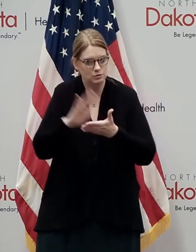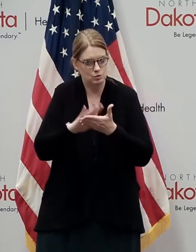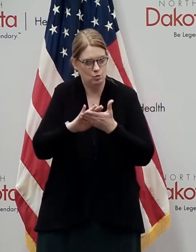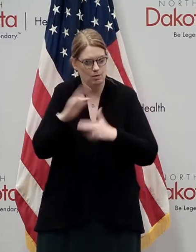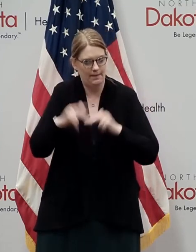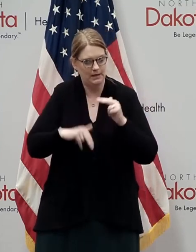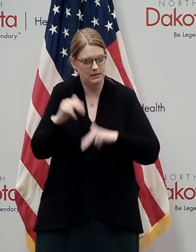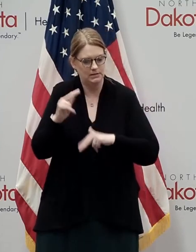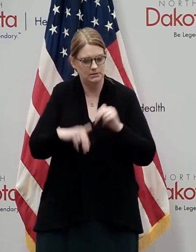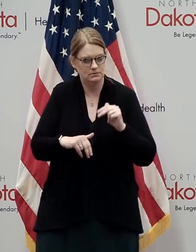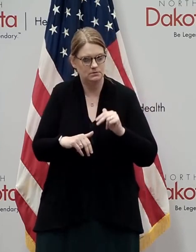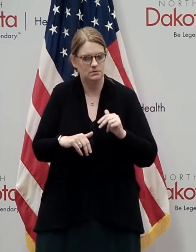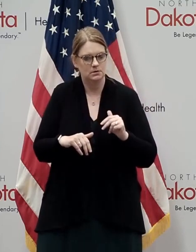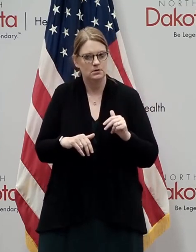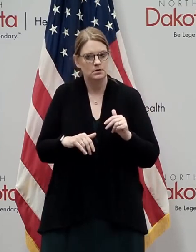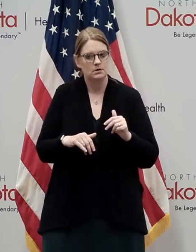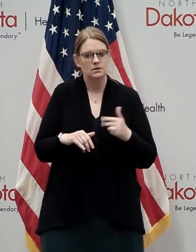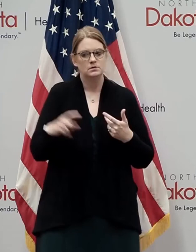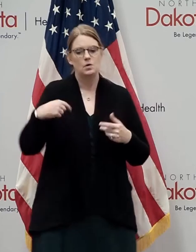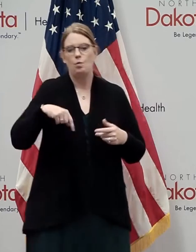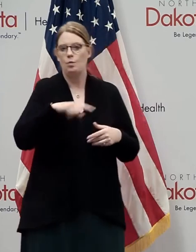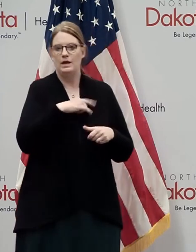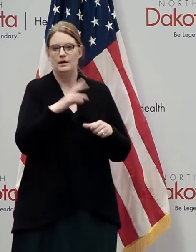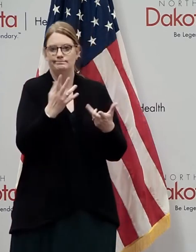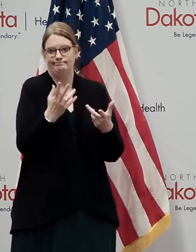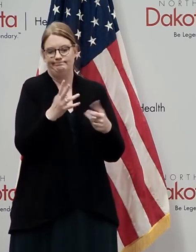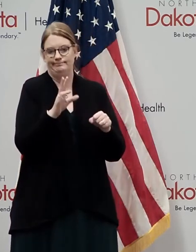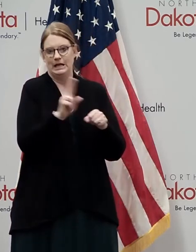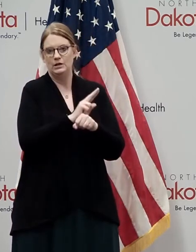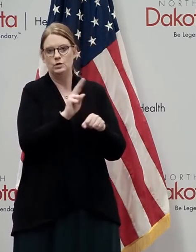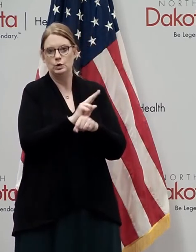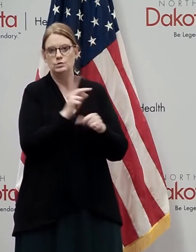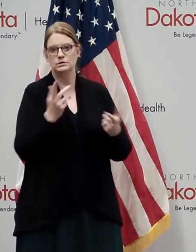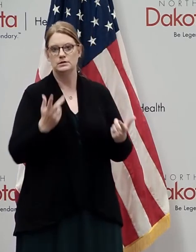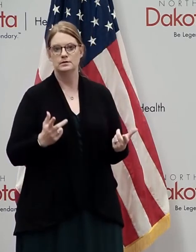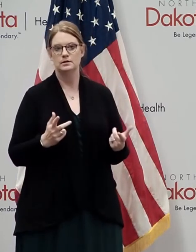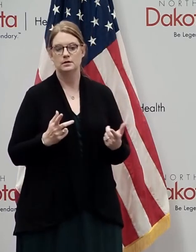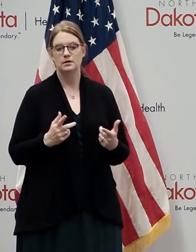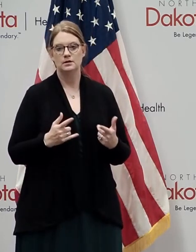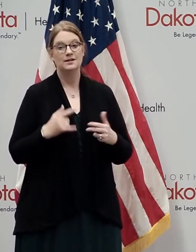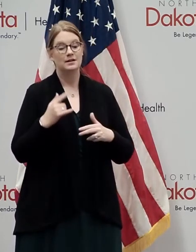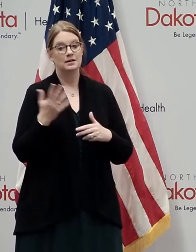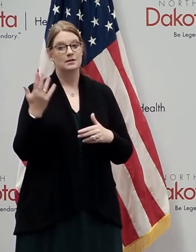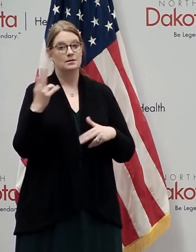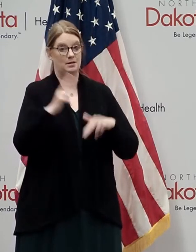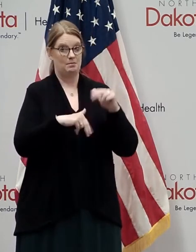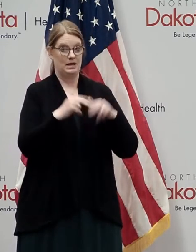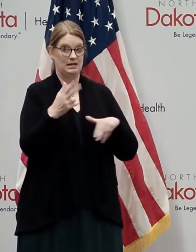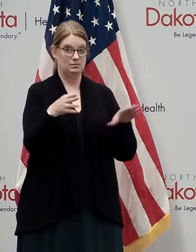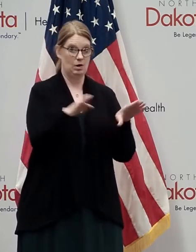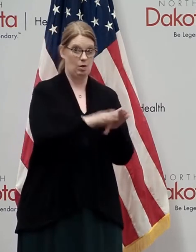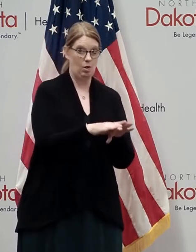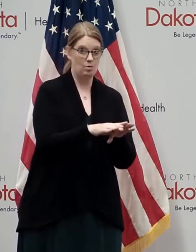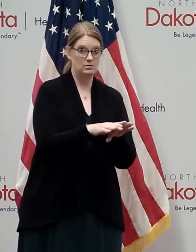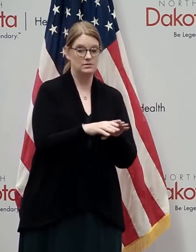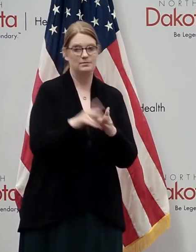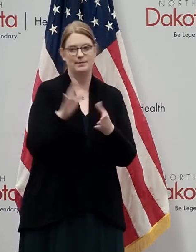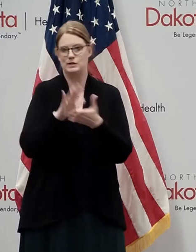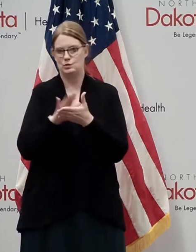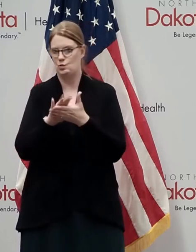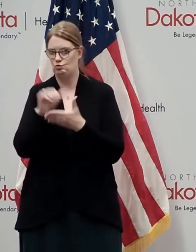tools that we can use because this is where the buildings were closed but the schools were not this last spring.